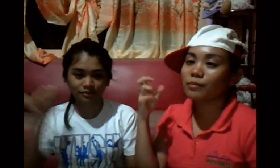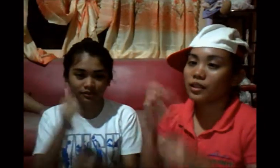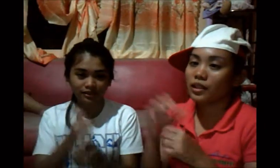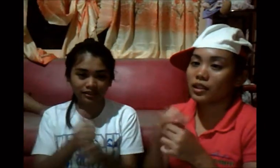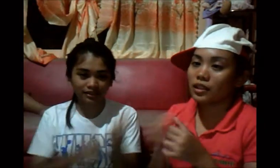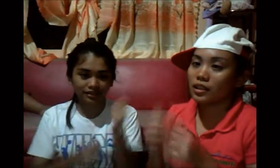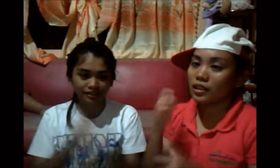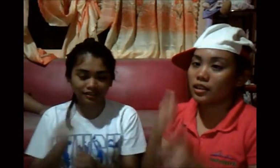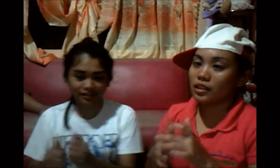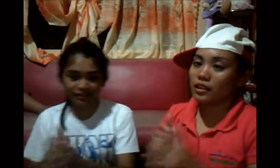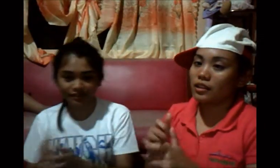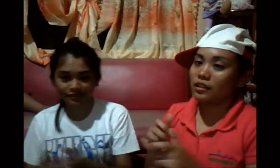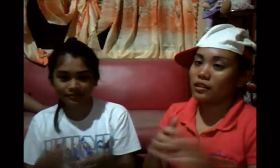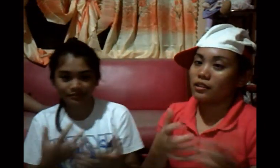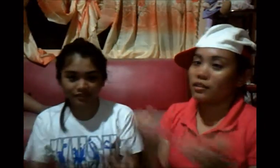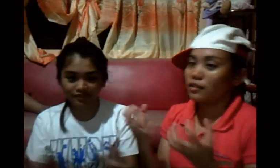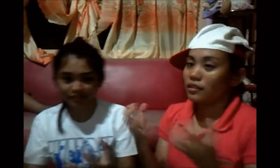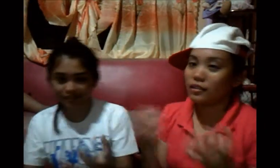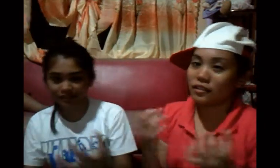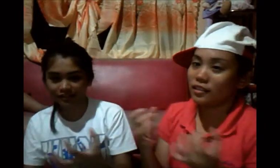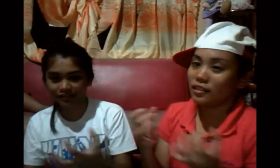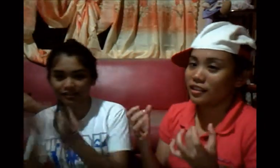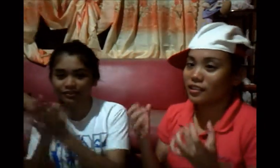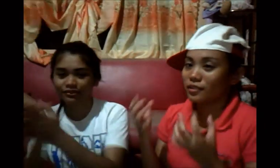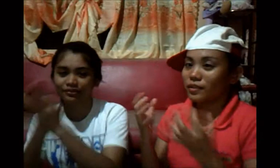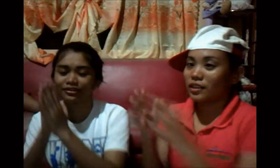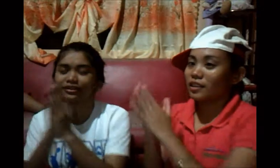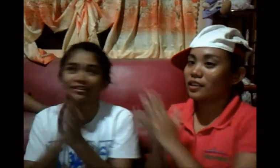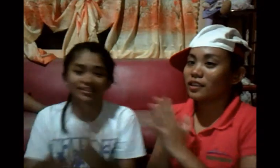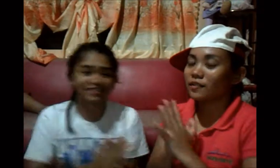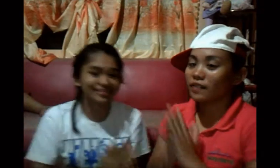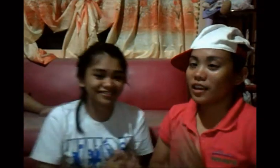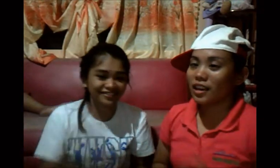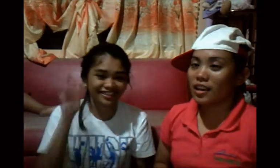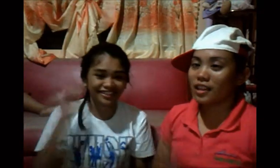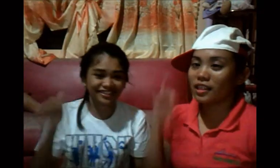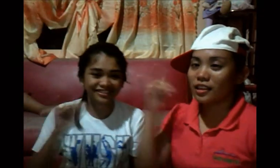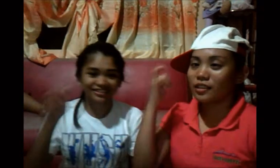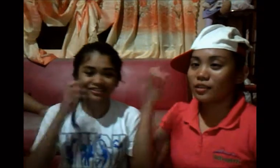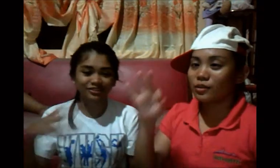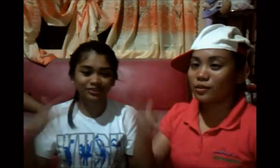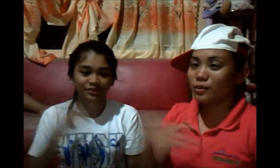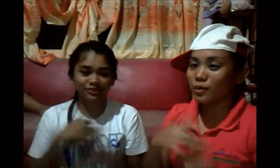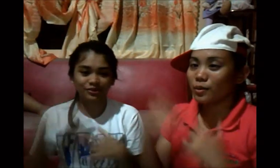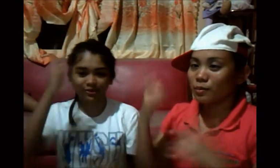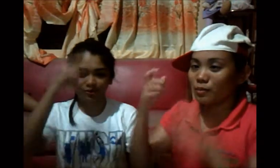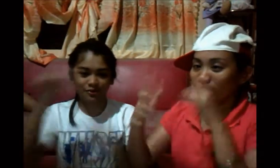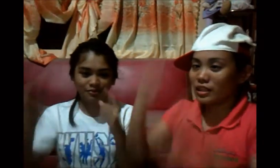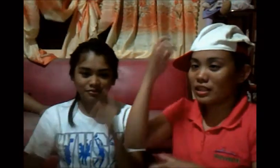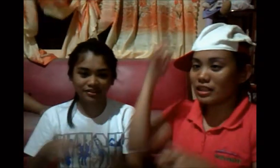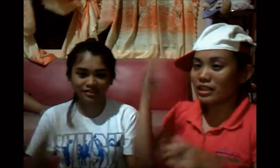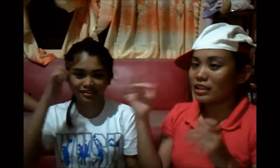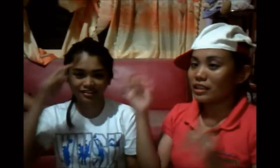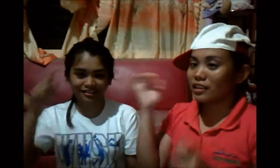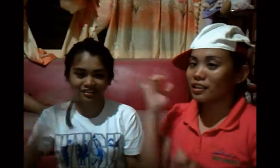pain. I hope that we have things that can be amazing.